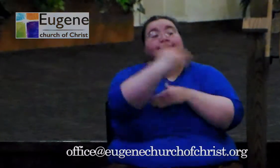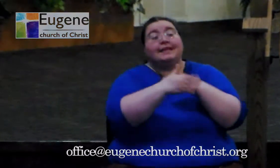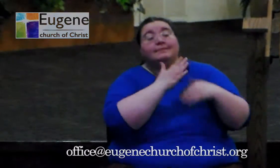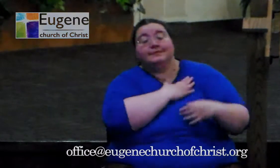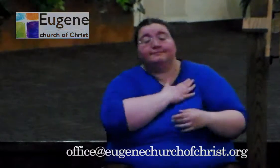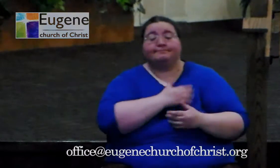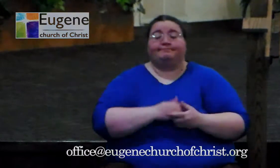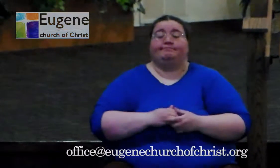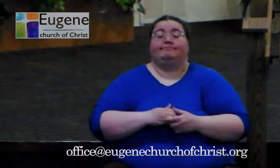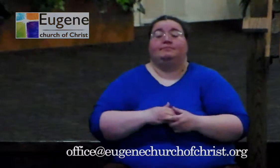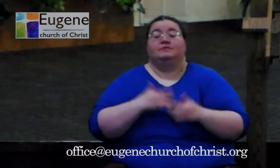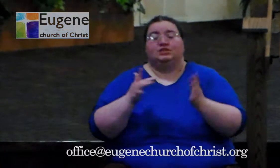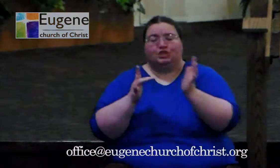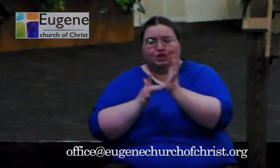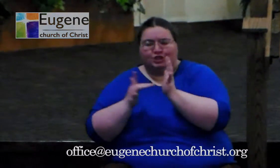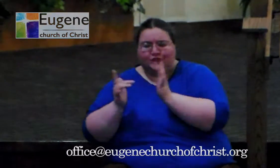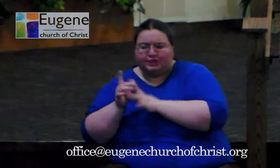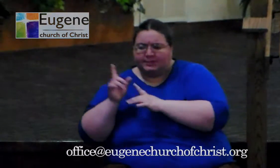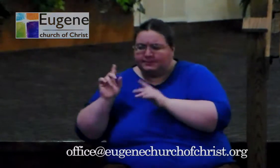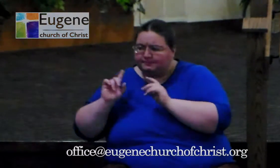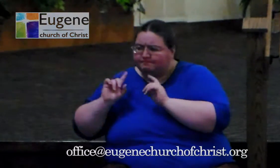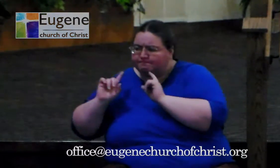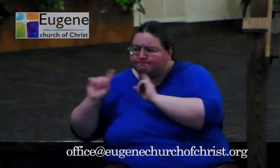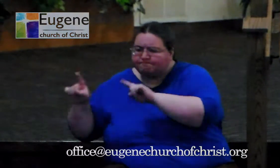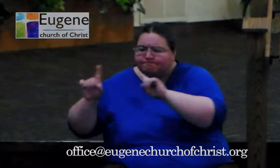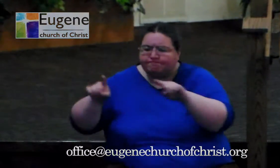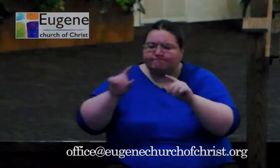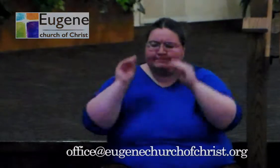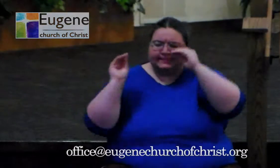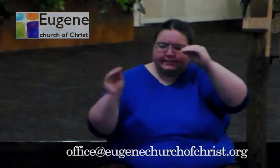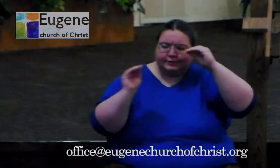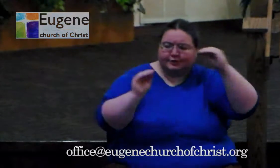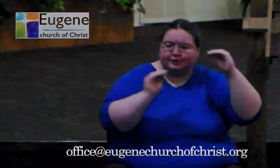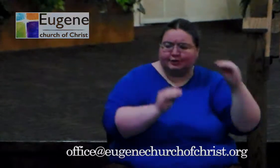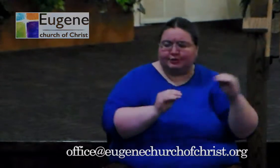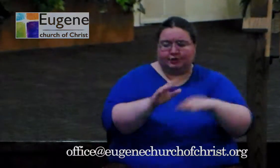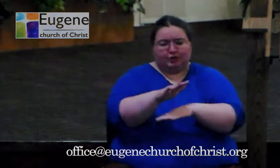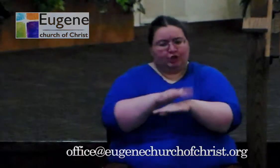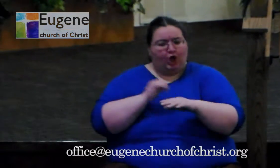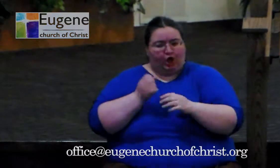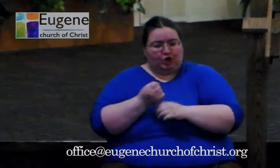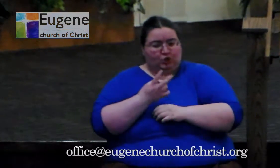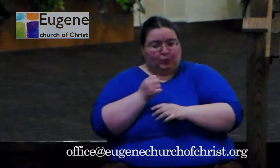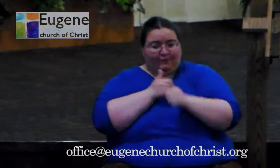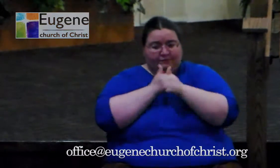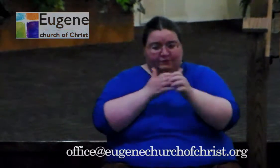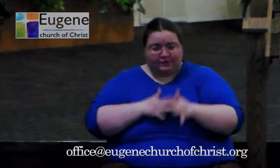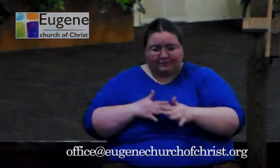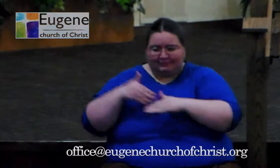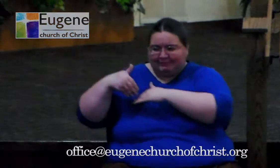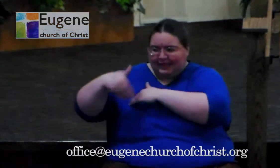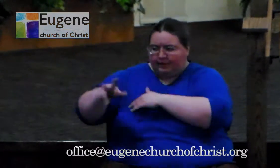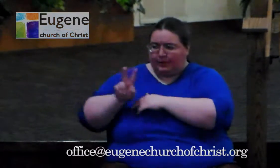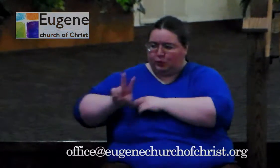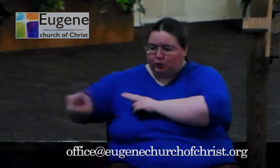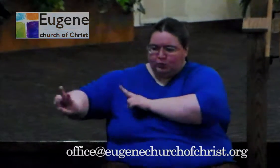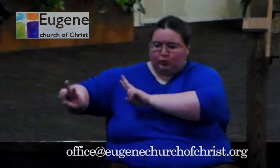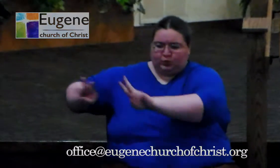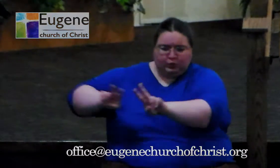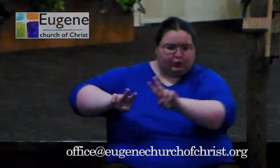began to send them out two by two, gave them authority over impure spirits. Go ahead again. Thank you. Two by two.